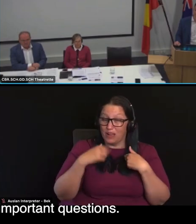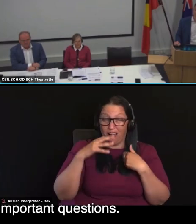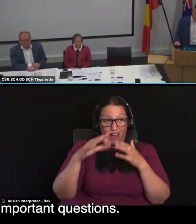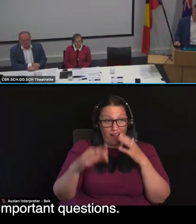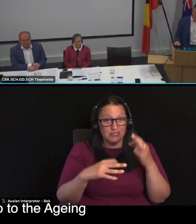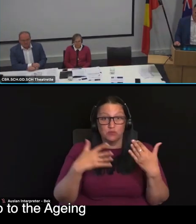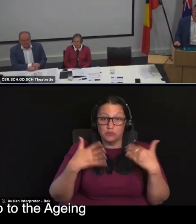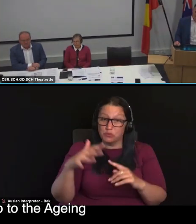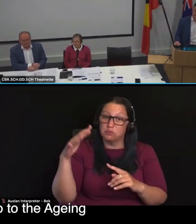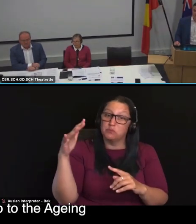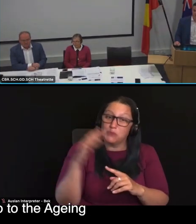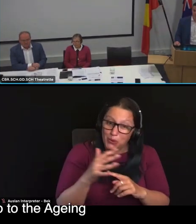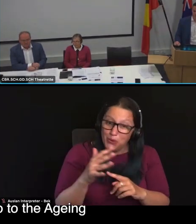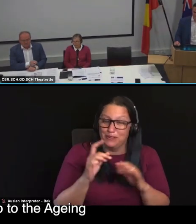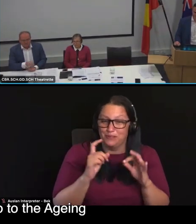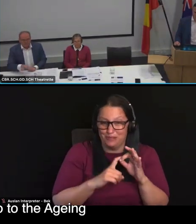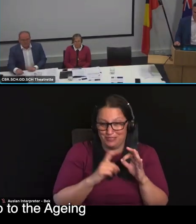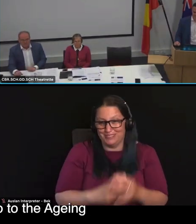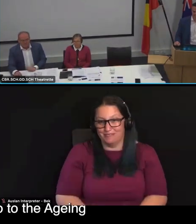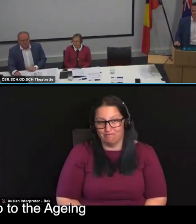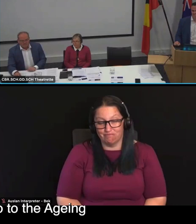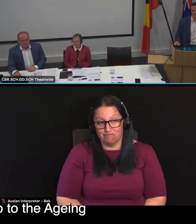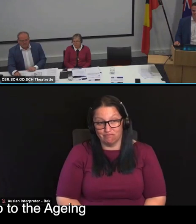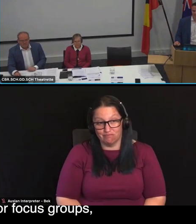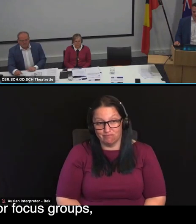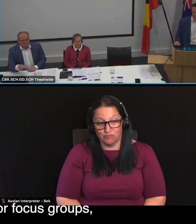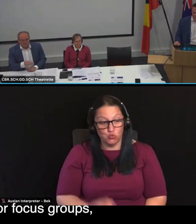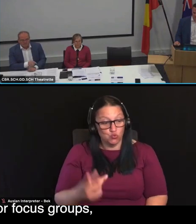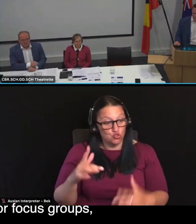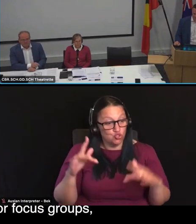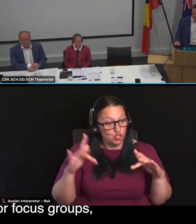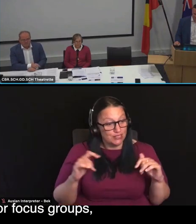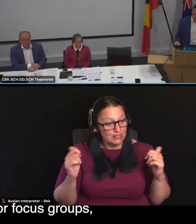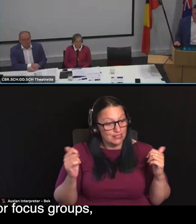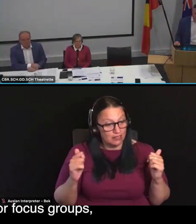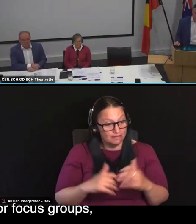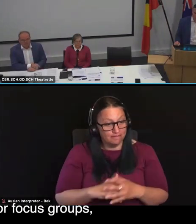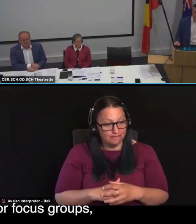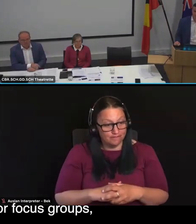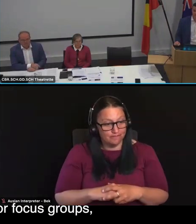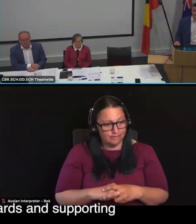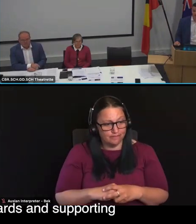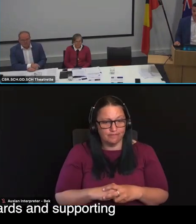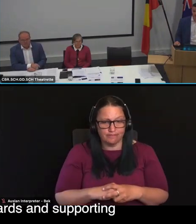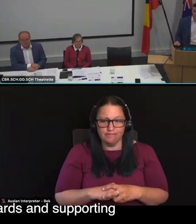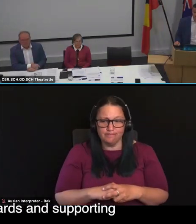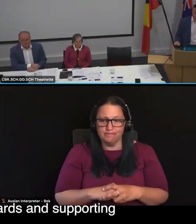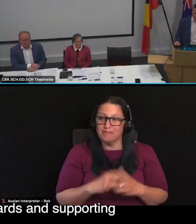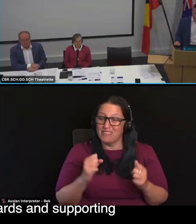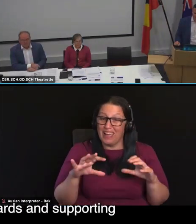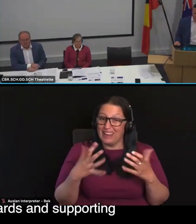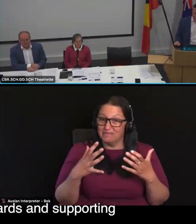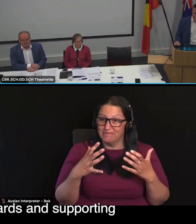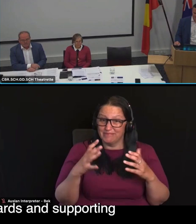questions. If you haven't already, please go to the Ageing and Aged Care Hub to register for focus groups, download the